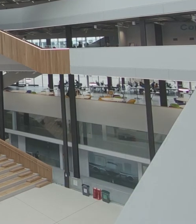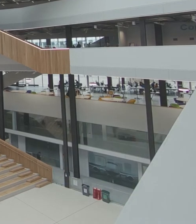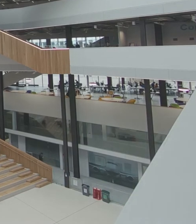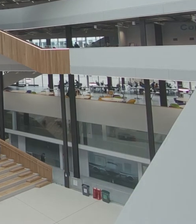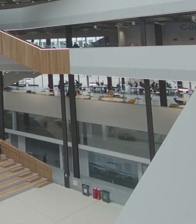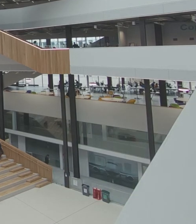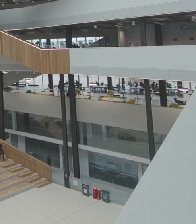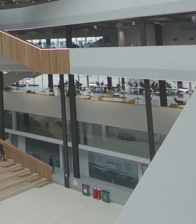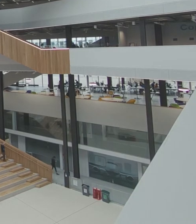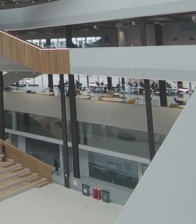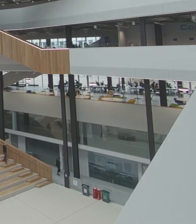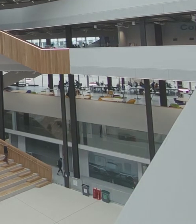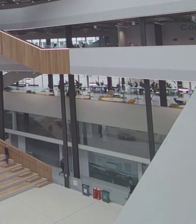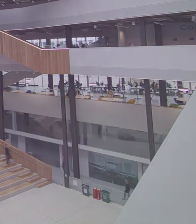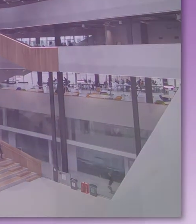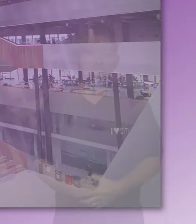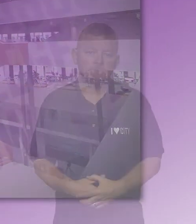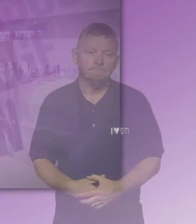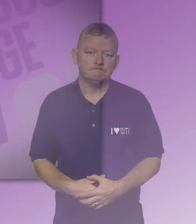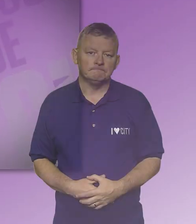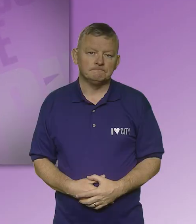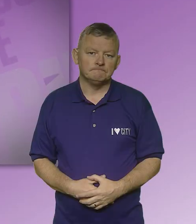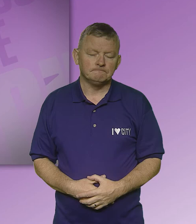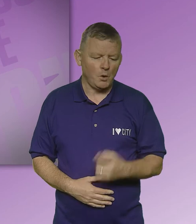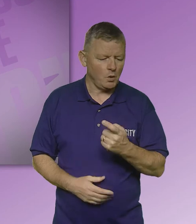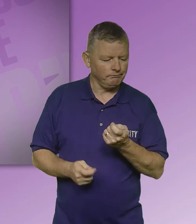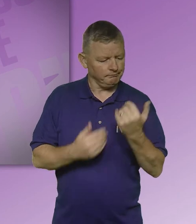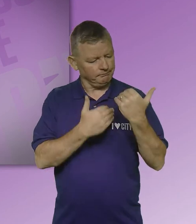funds. Lead officer.